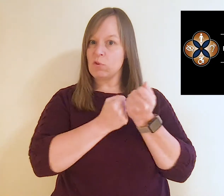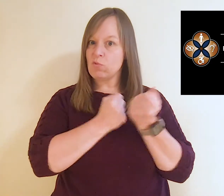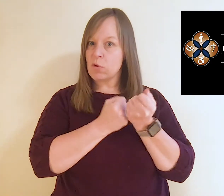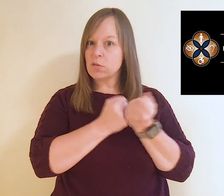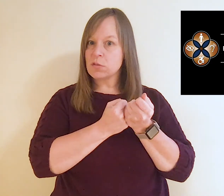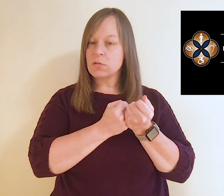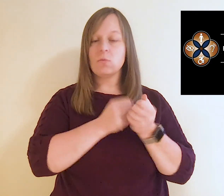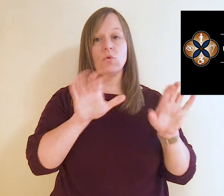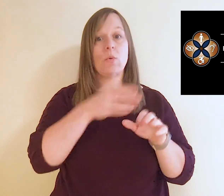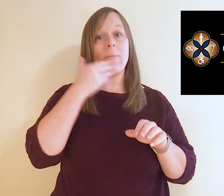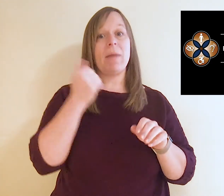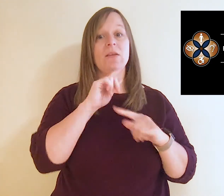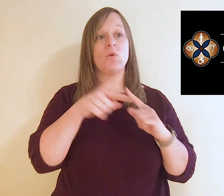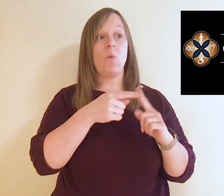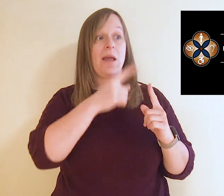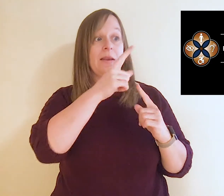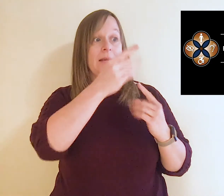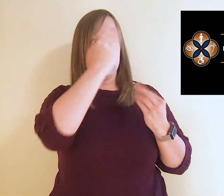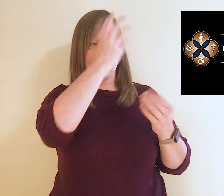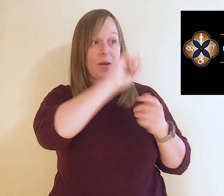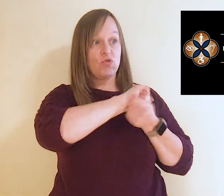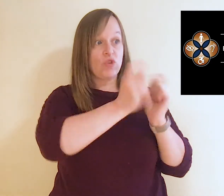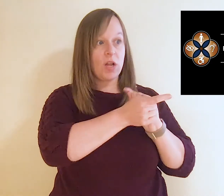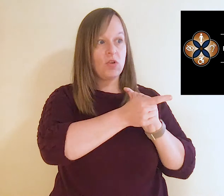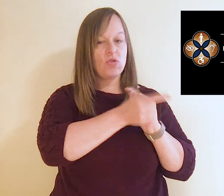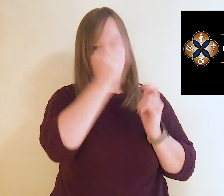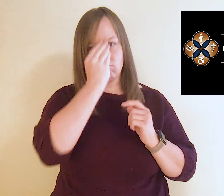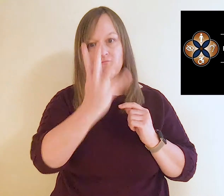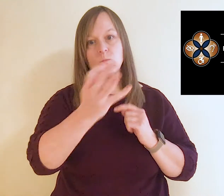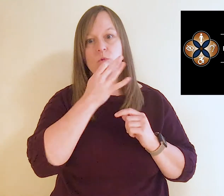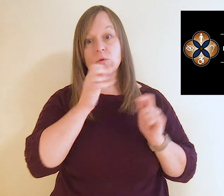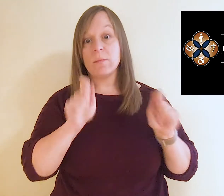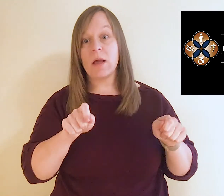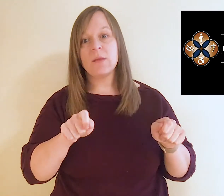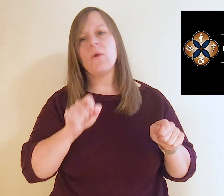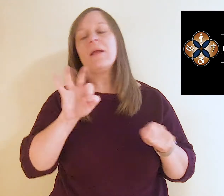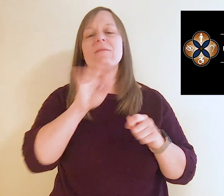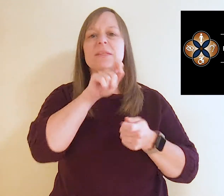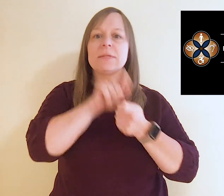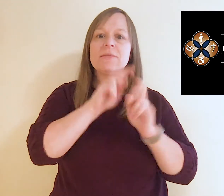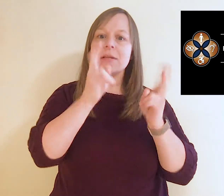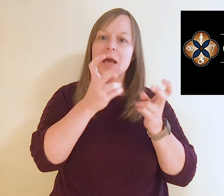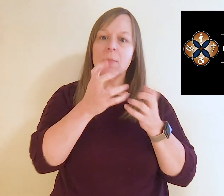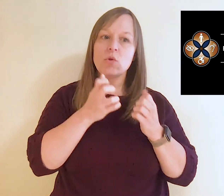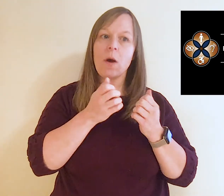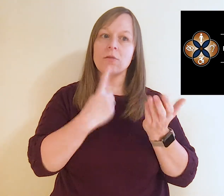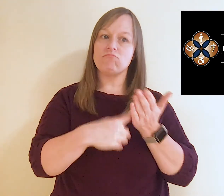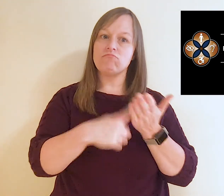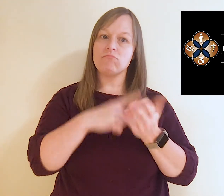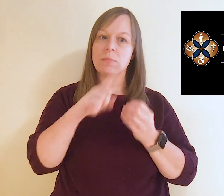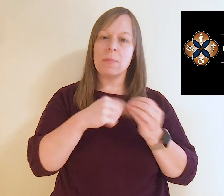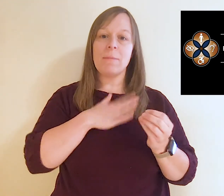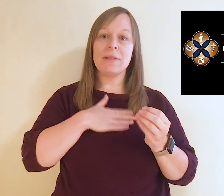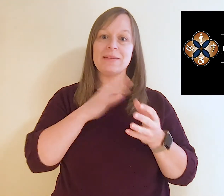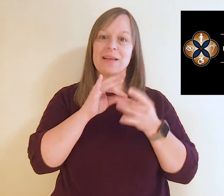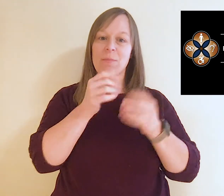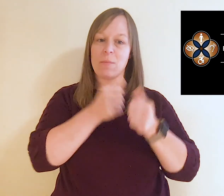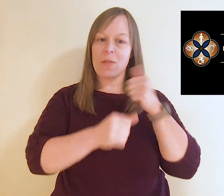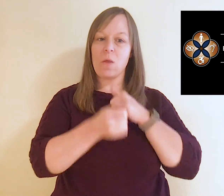resources, and we will do our best to get you information as it changes. If there is a topic you would like us to address, please comment